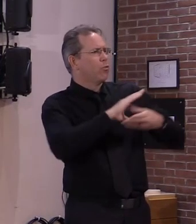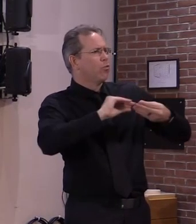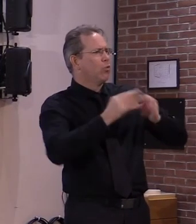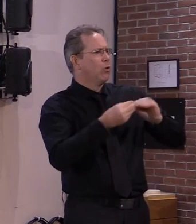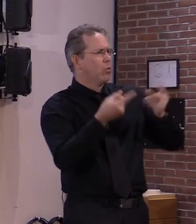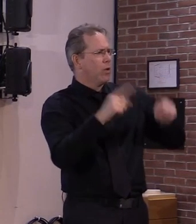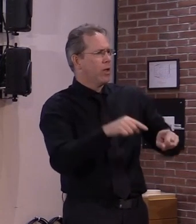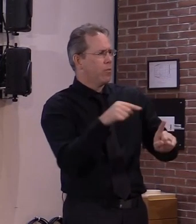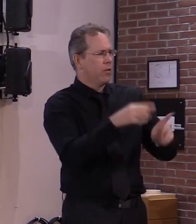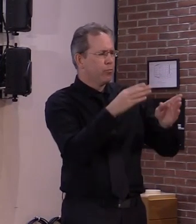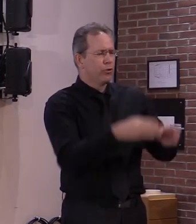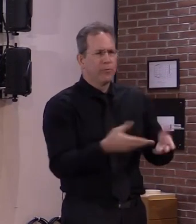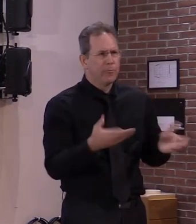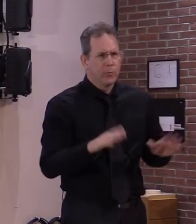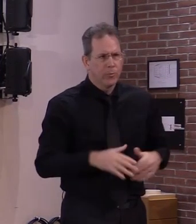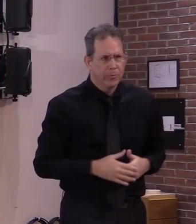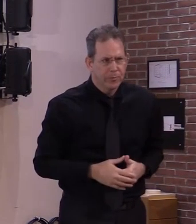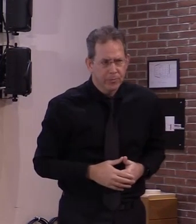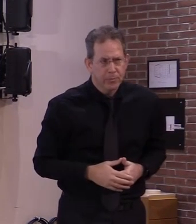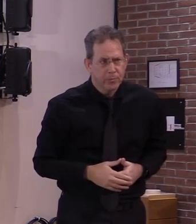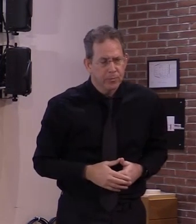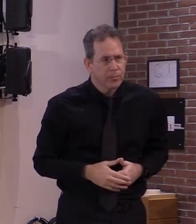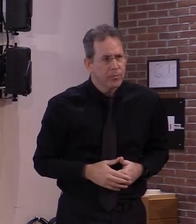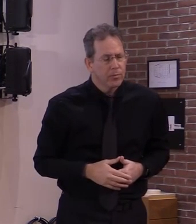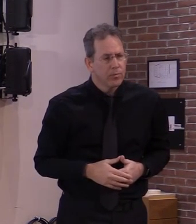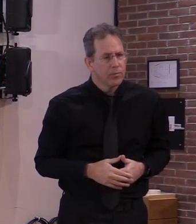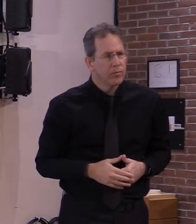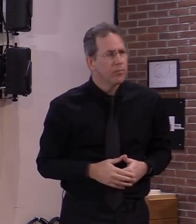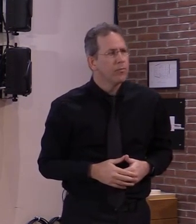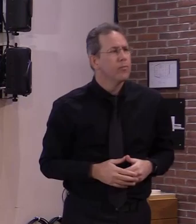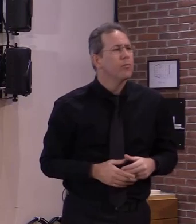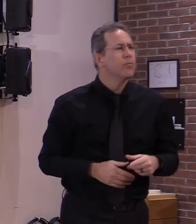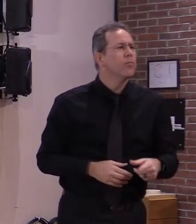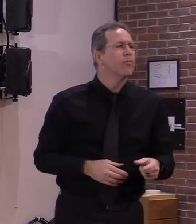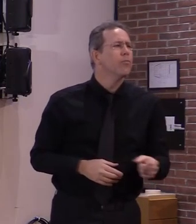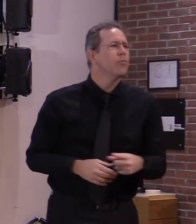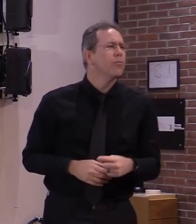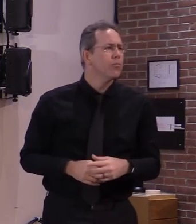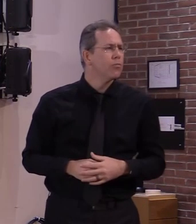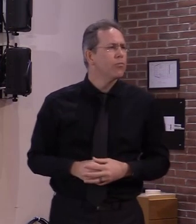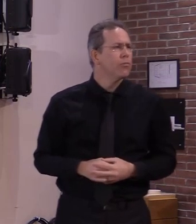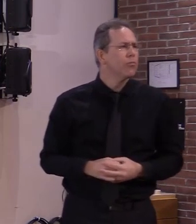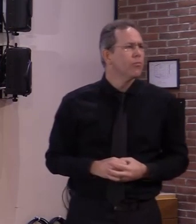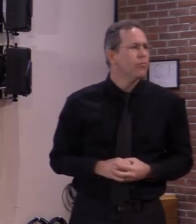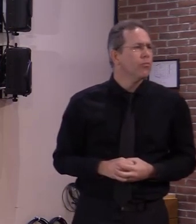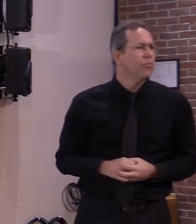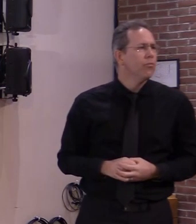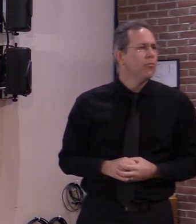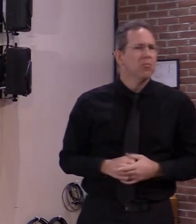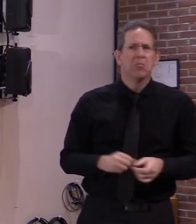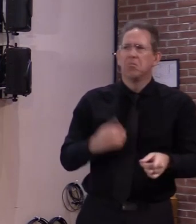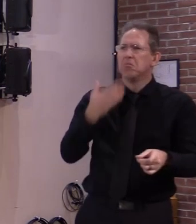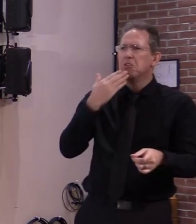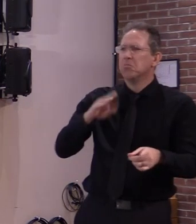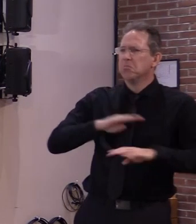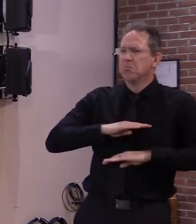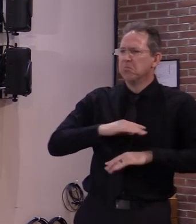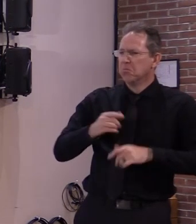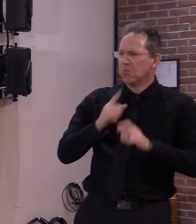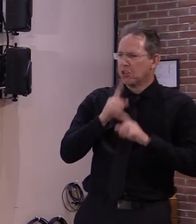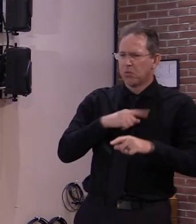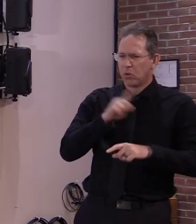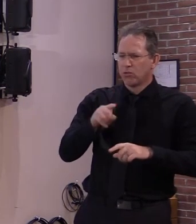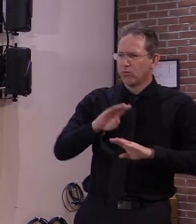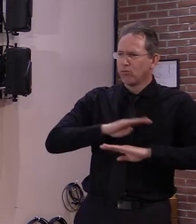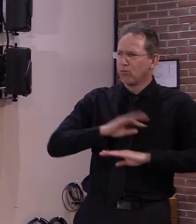answered my uh my follow-up so great thank you all right